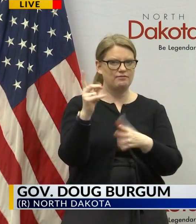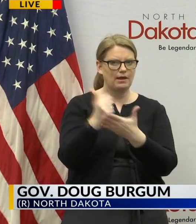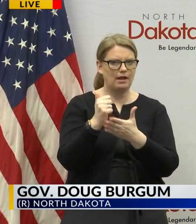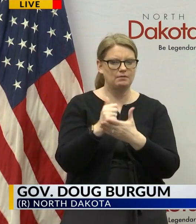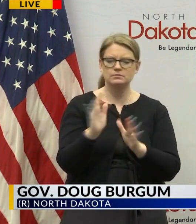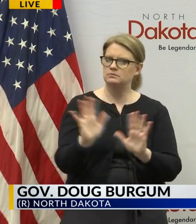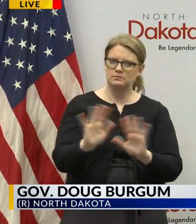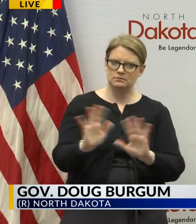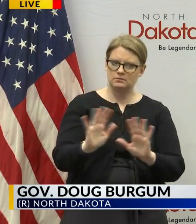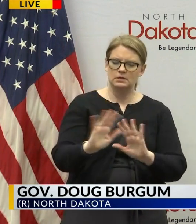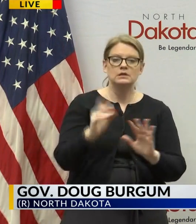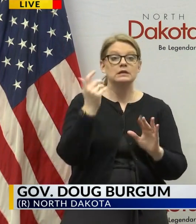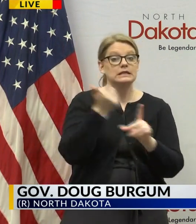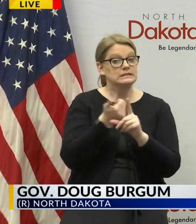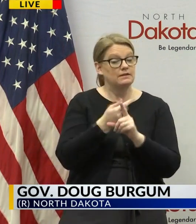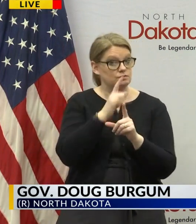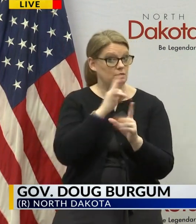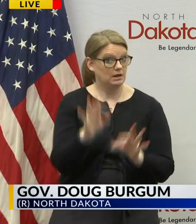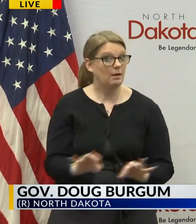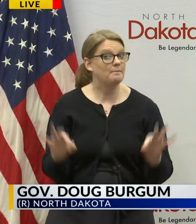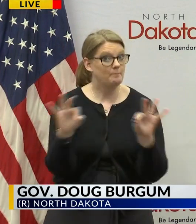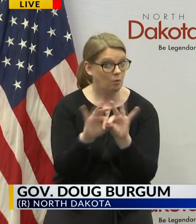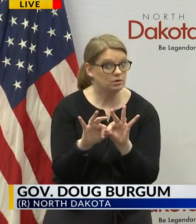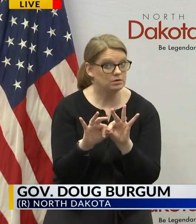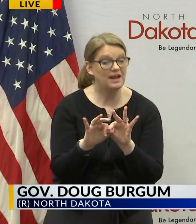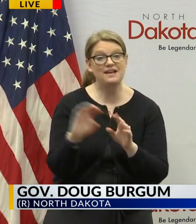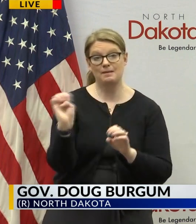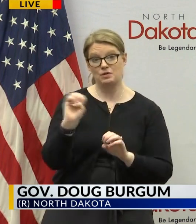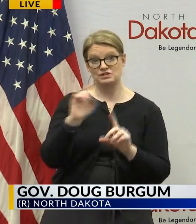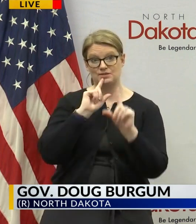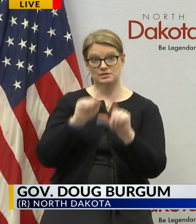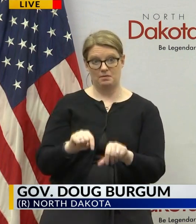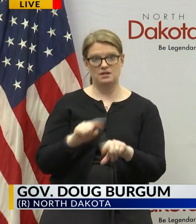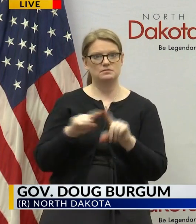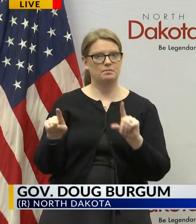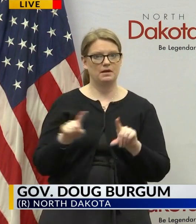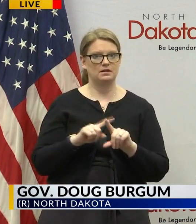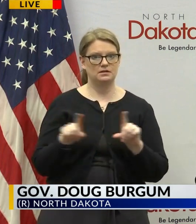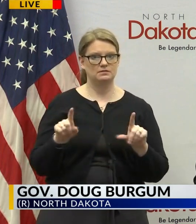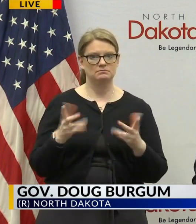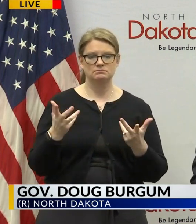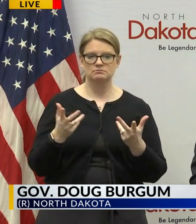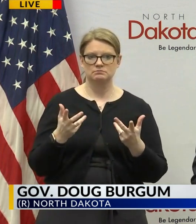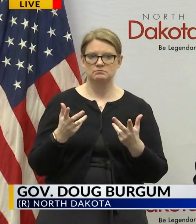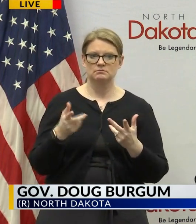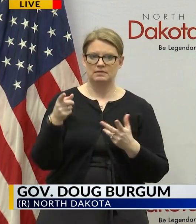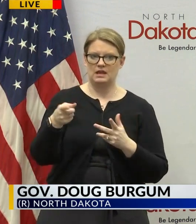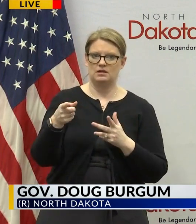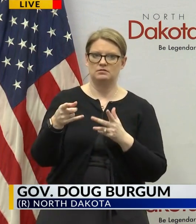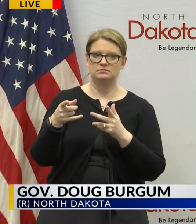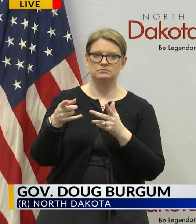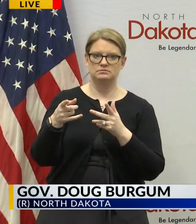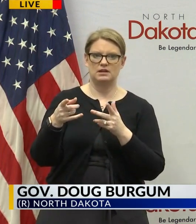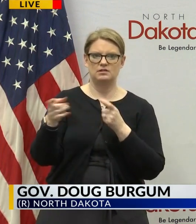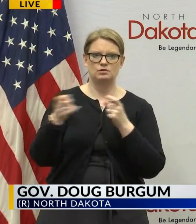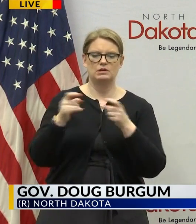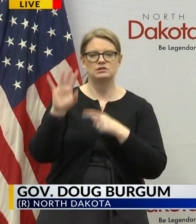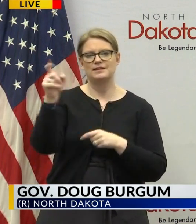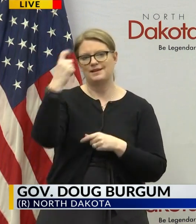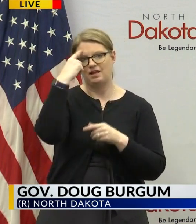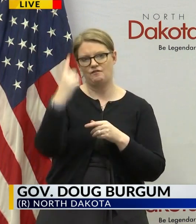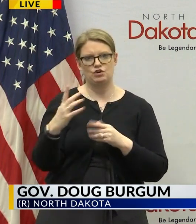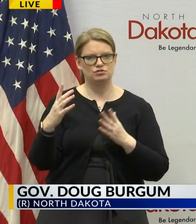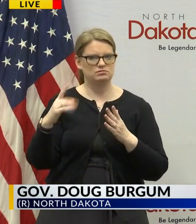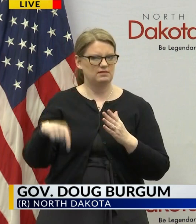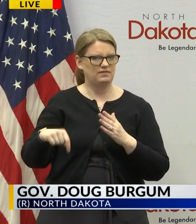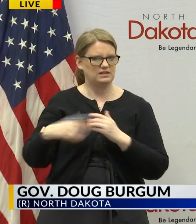national guard continues to be a key component of our emergency response but they remain uh under the direction of the governors of this country uh